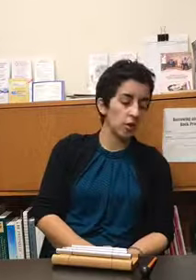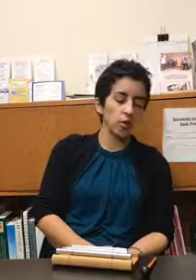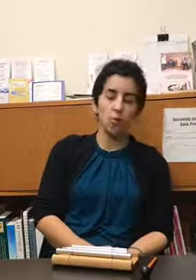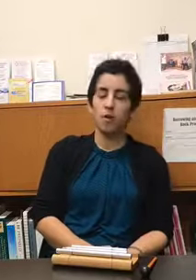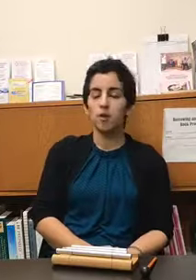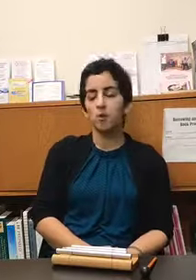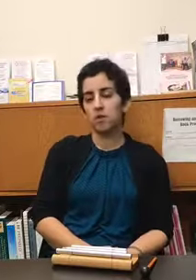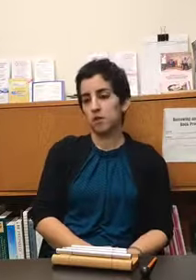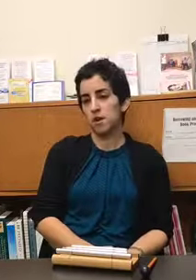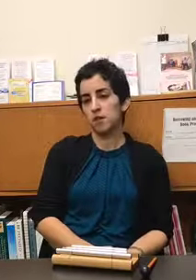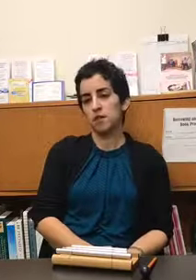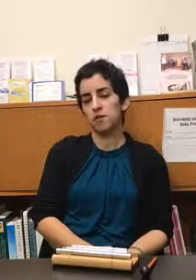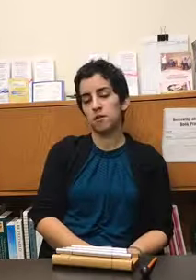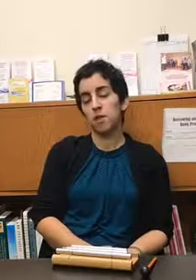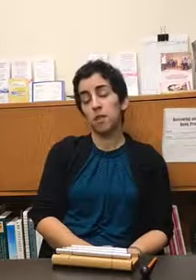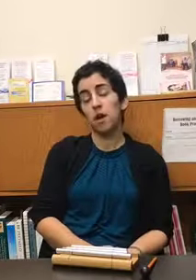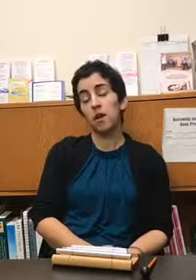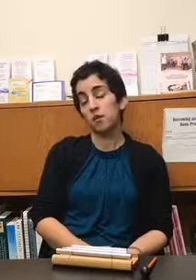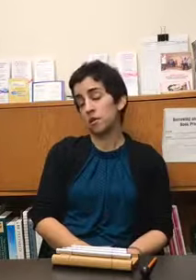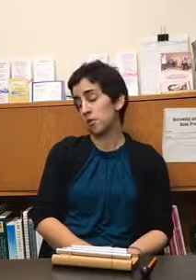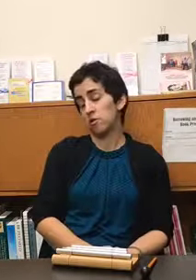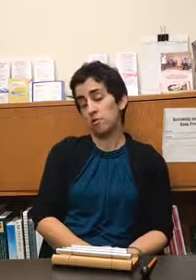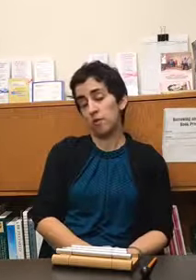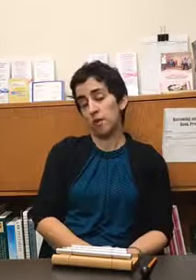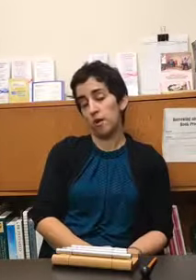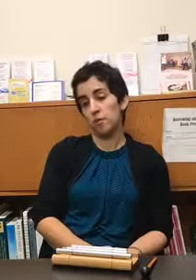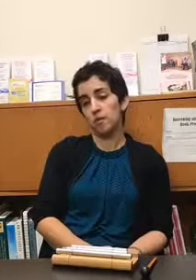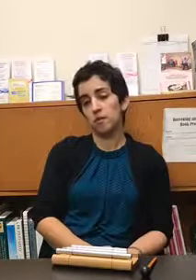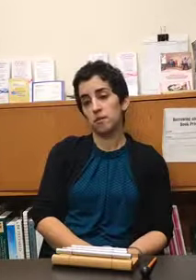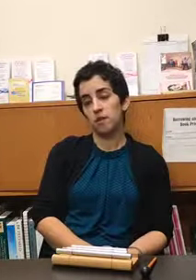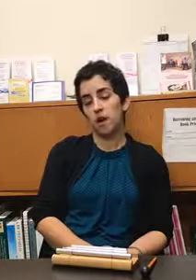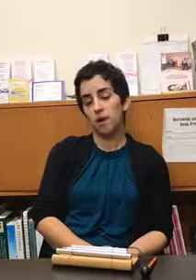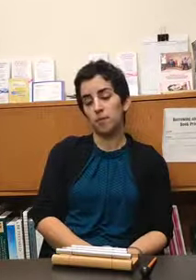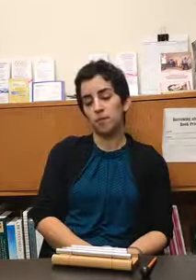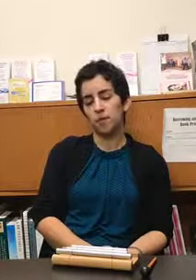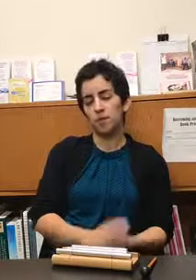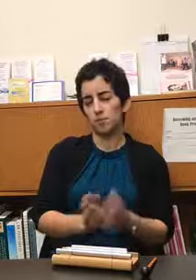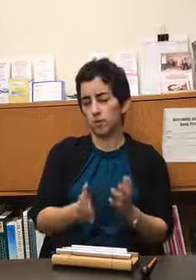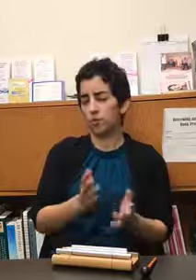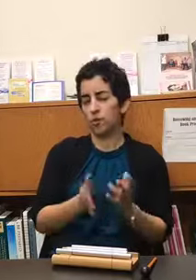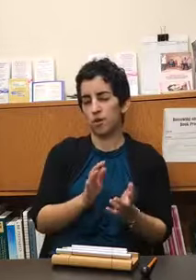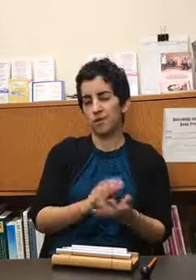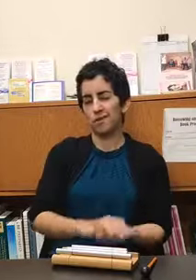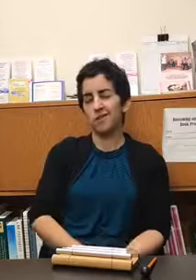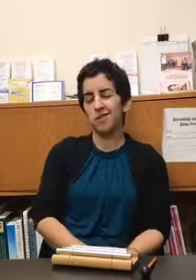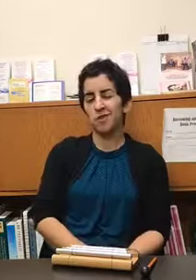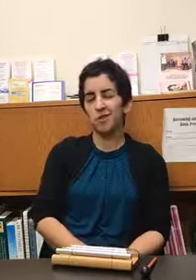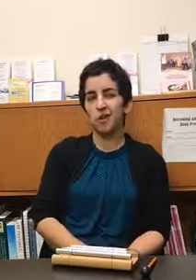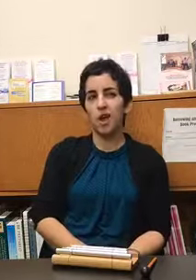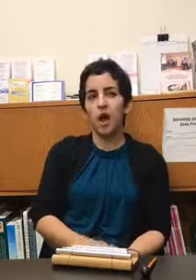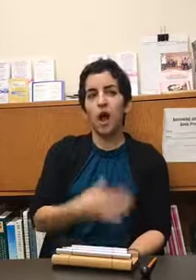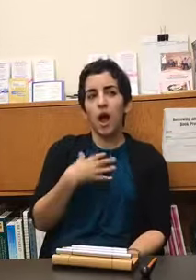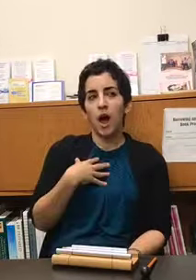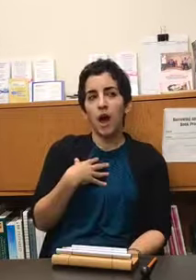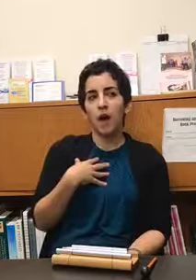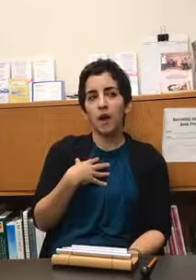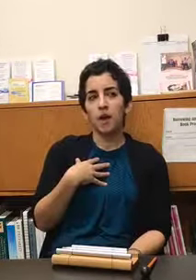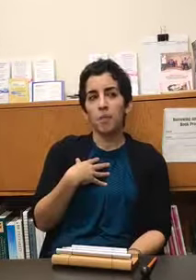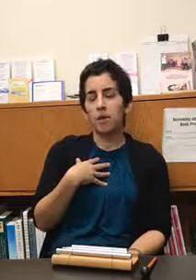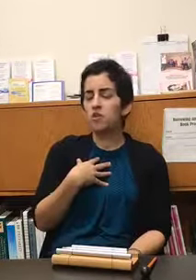incorporate it with clients i'm not a clinical aromatherapist um so that's a really important distinction i but i'll